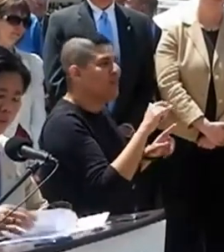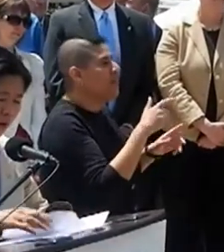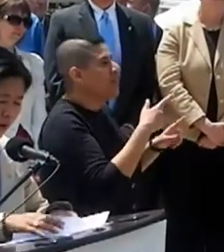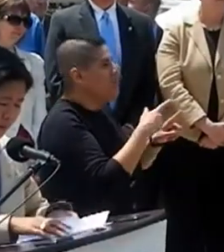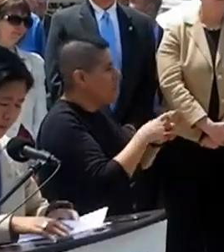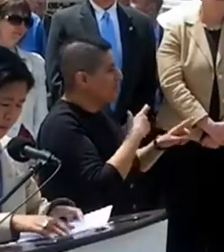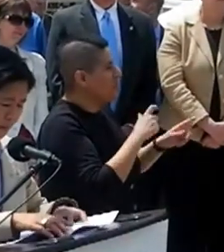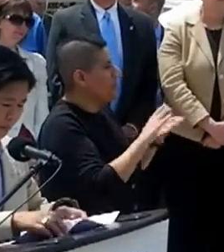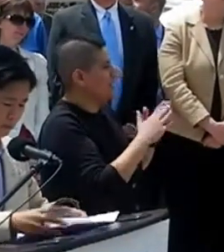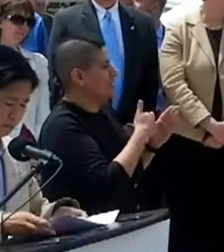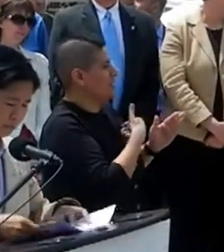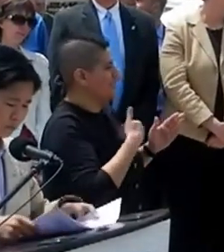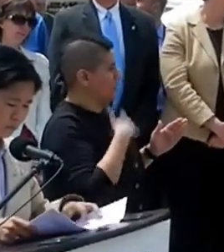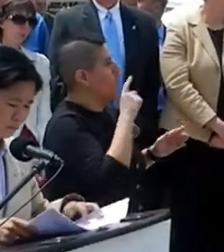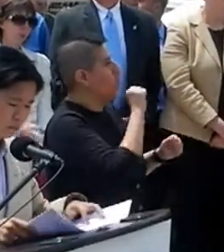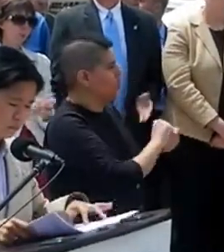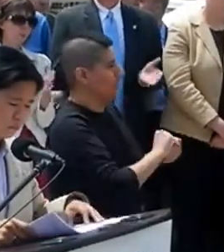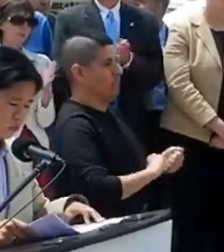so with pride.